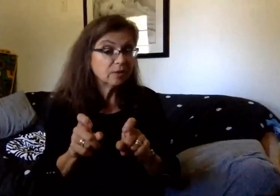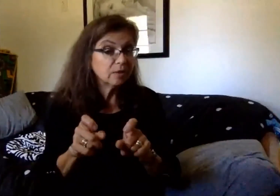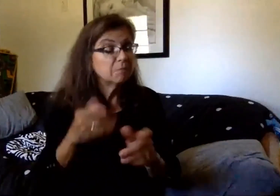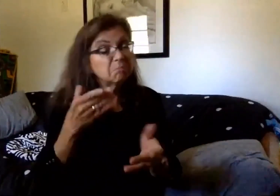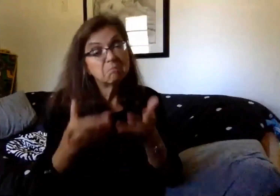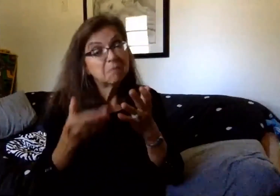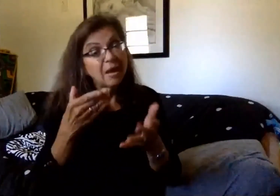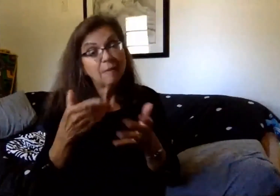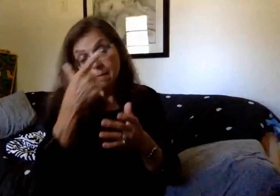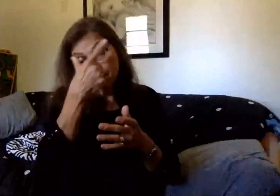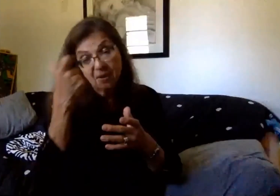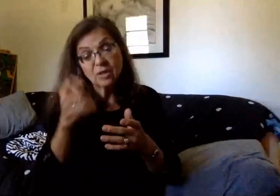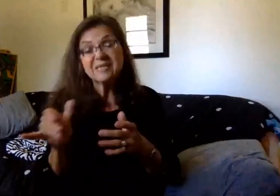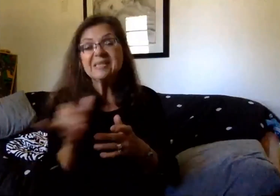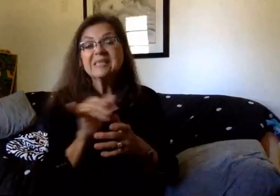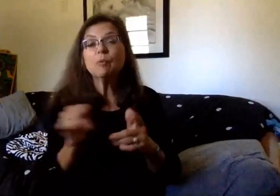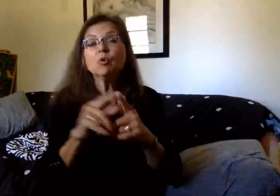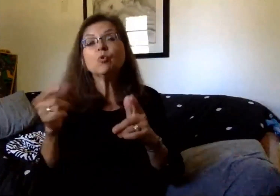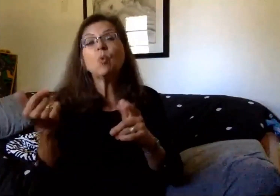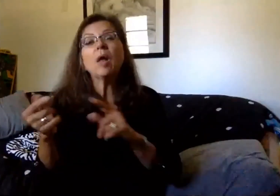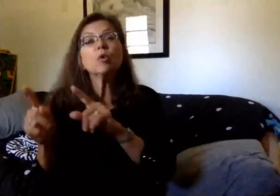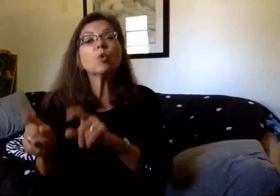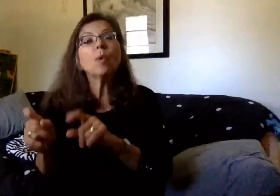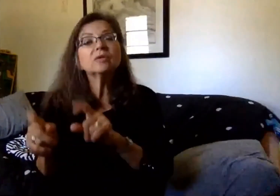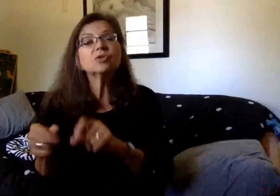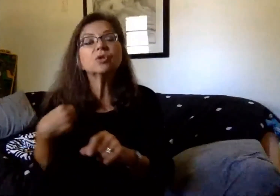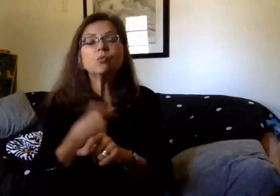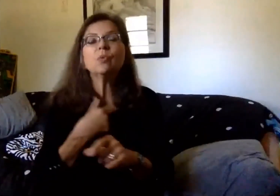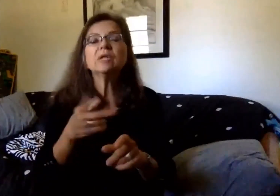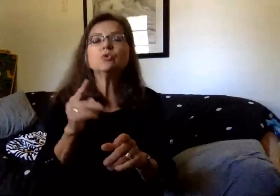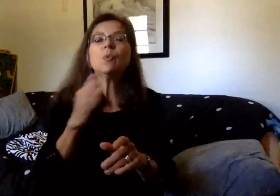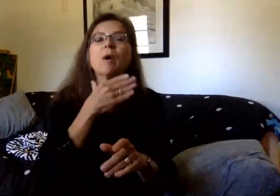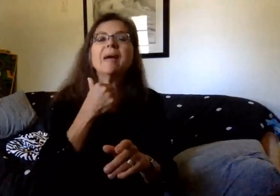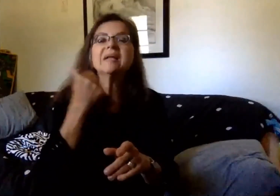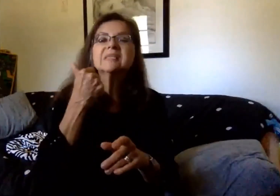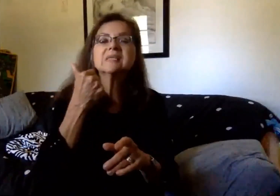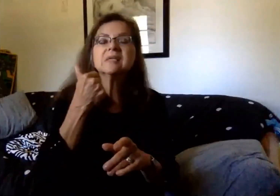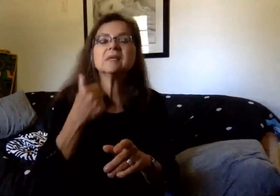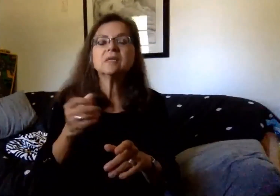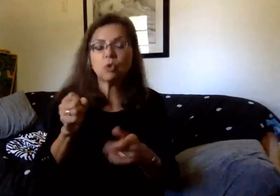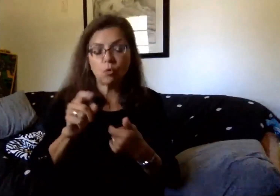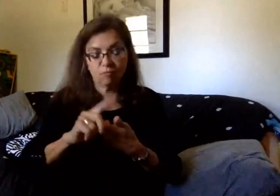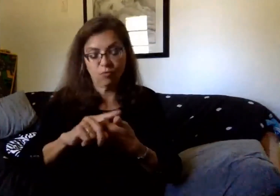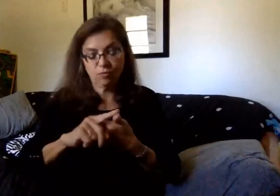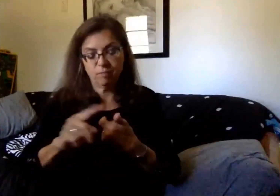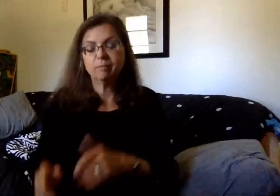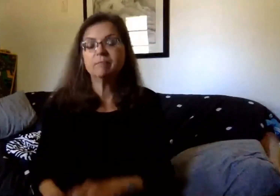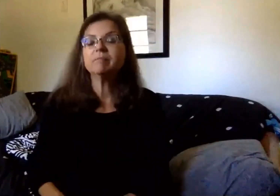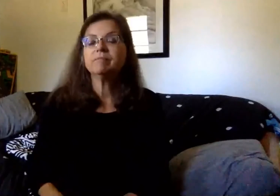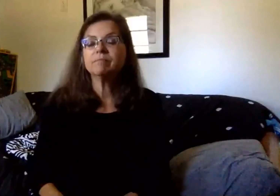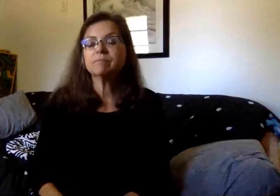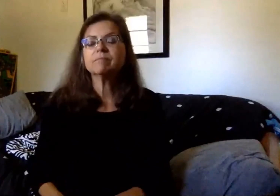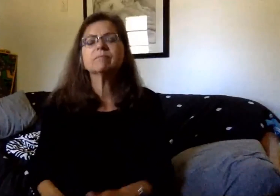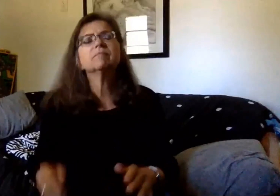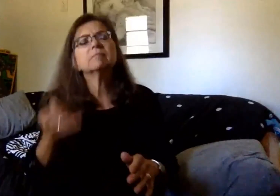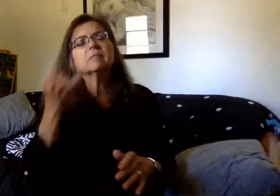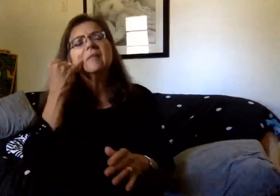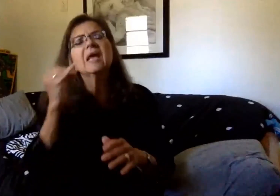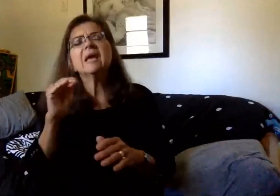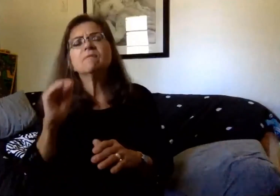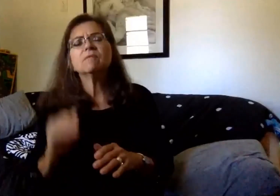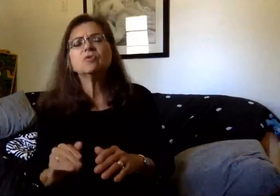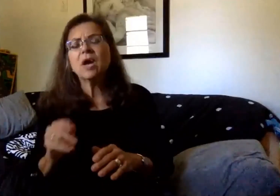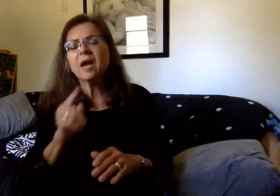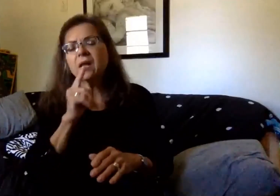because it's very similar to another question, and we'll do our best in the time allotted. So, going with the first question, I was wondering if a child kept home due to